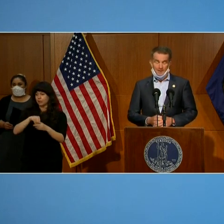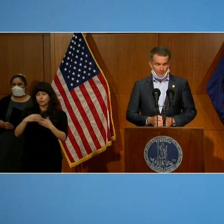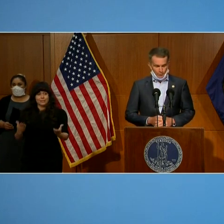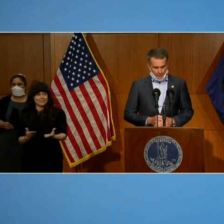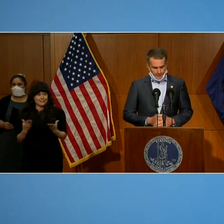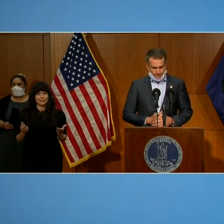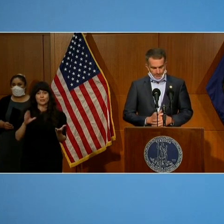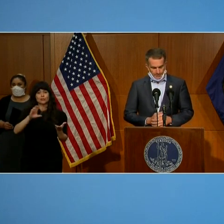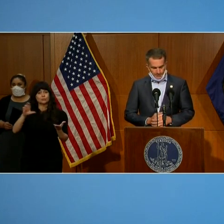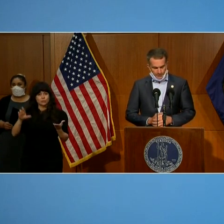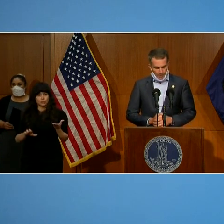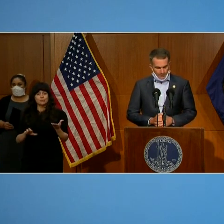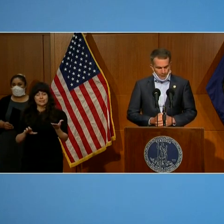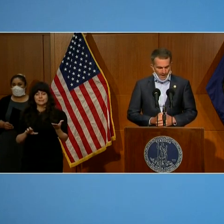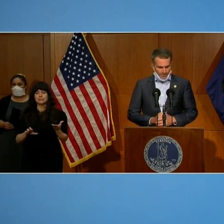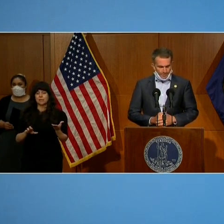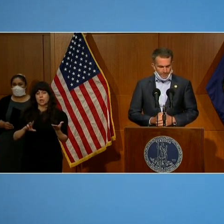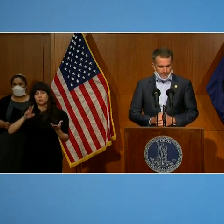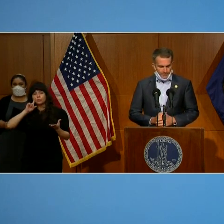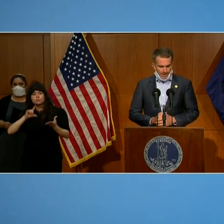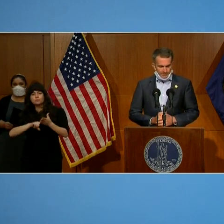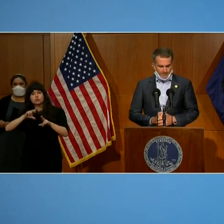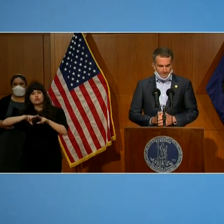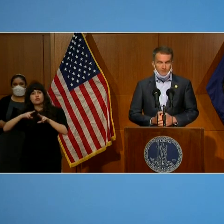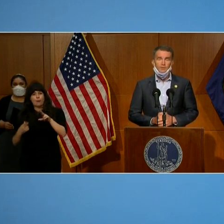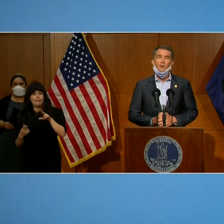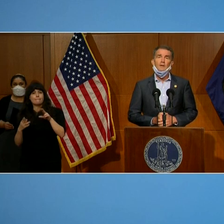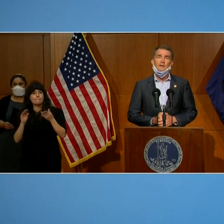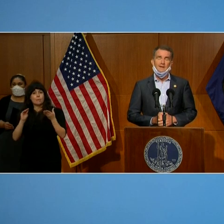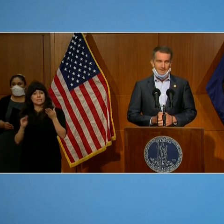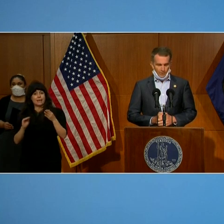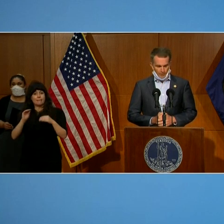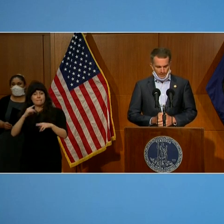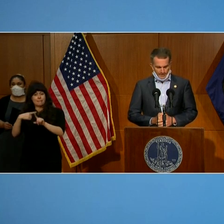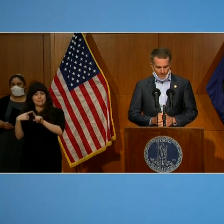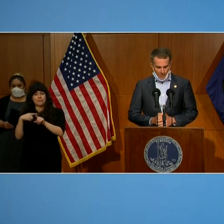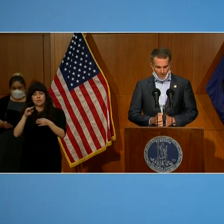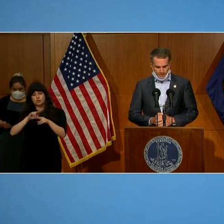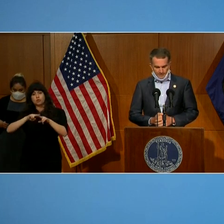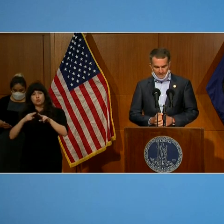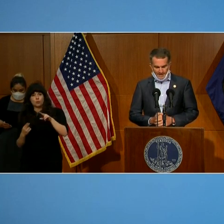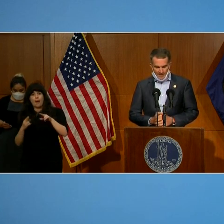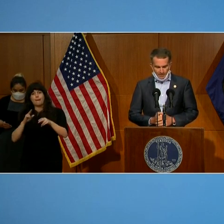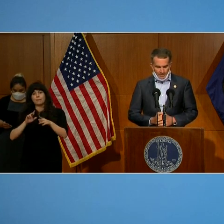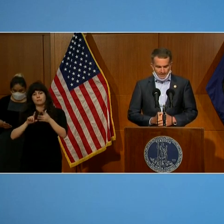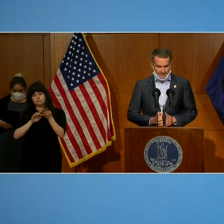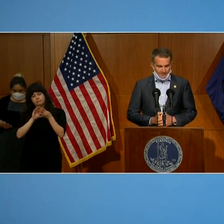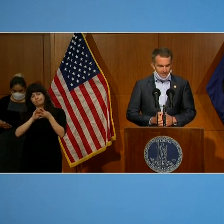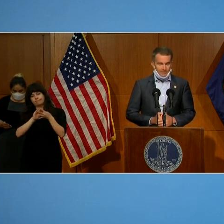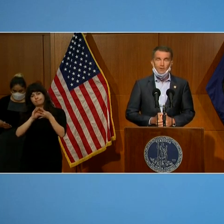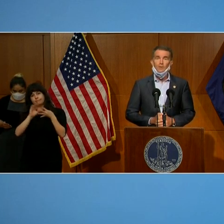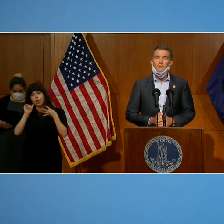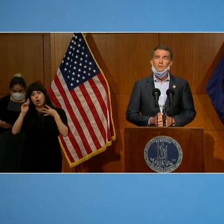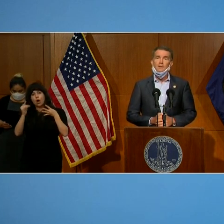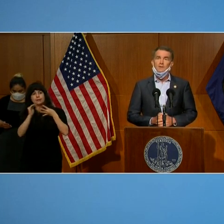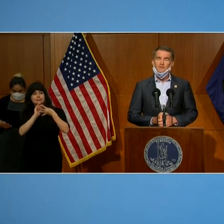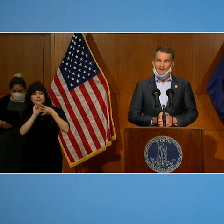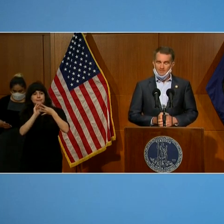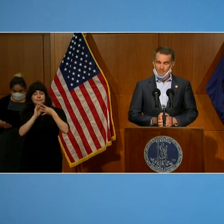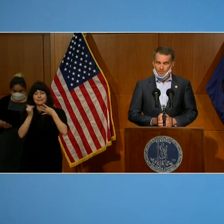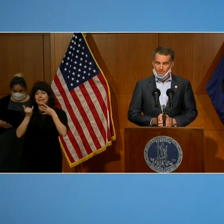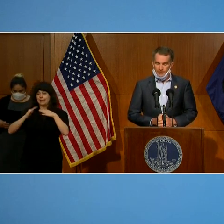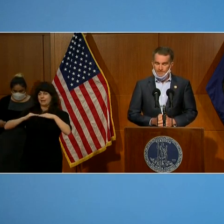in Richmond, saw a drop in percent positivity starting in early August. It now is just over